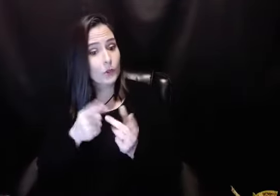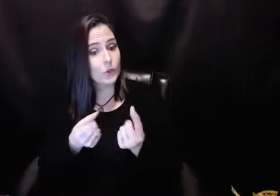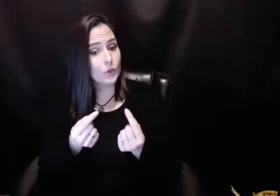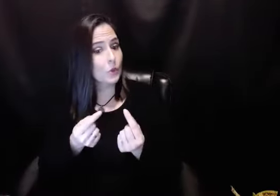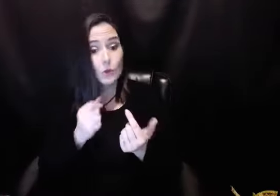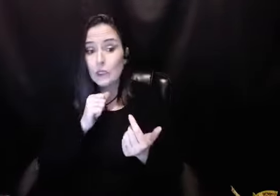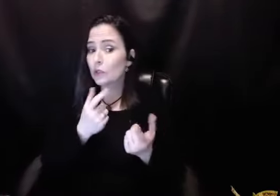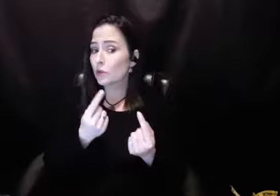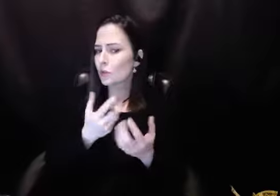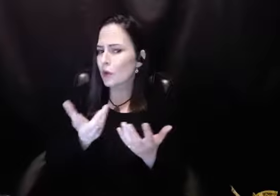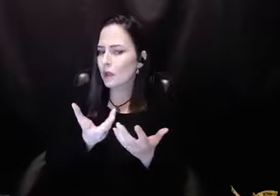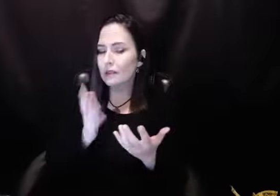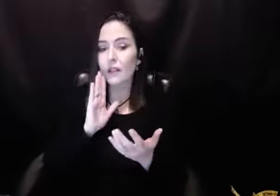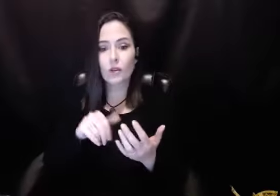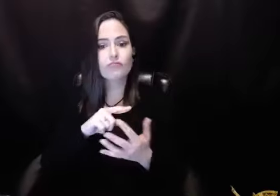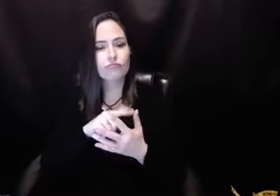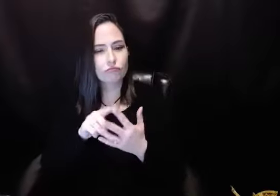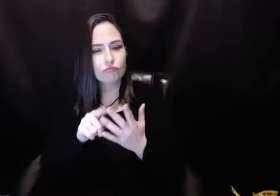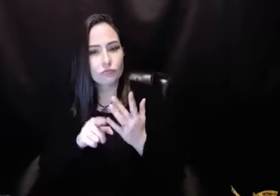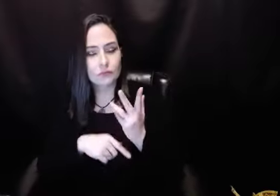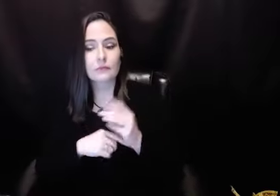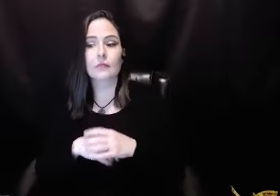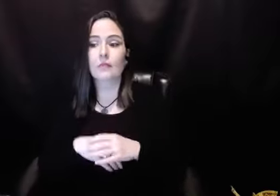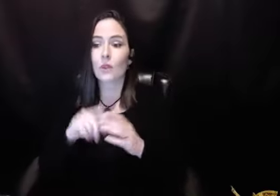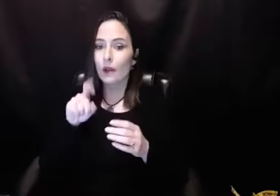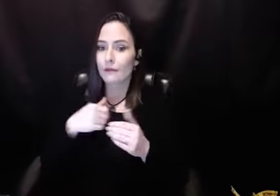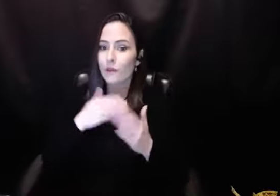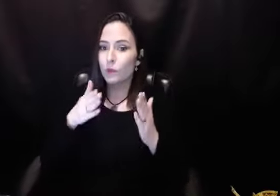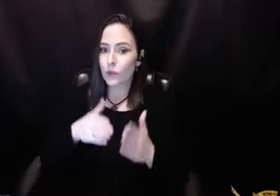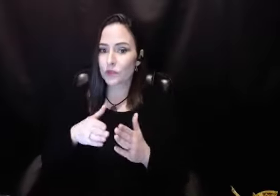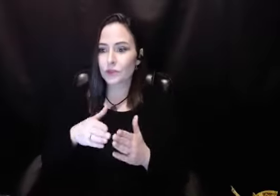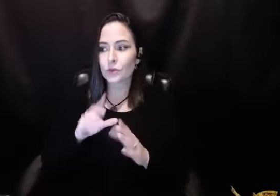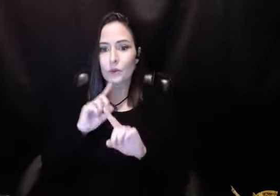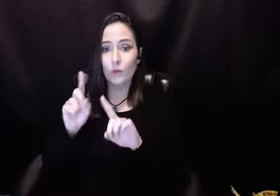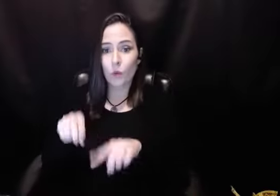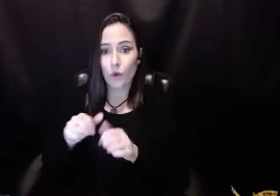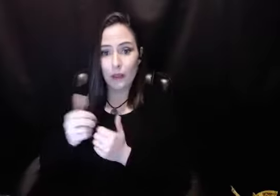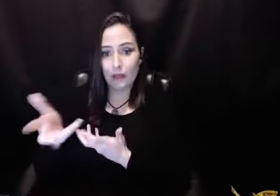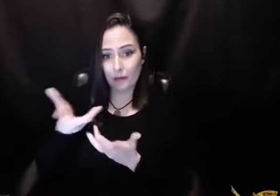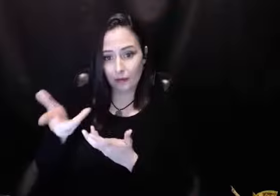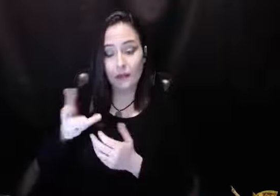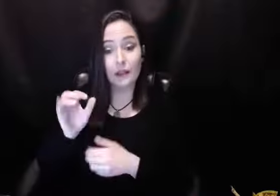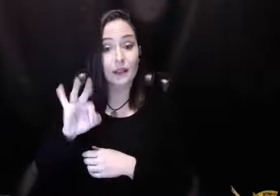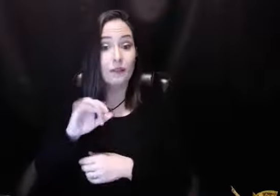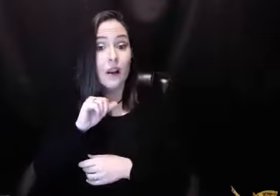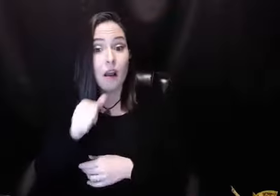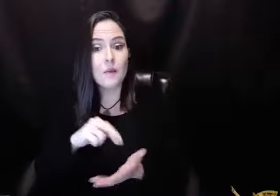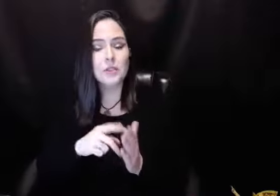ask him, okay, what happened so-and-so? What did you do here? What didn't you do here? You know, those kind of things. You've got to have